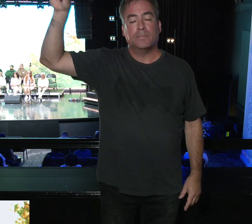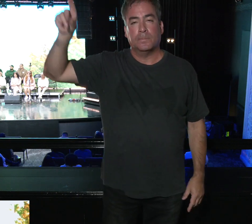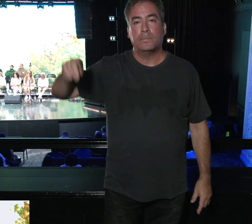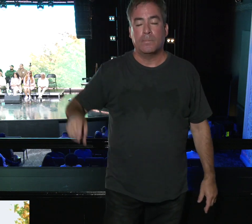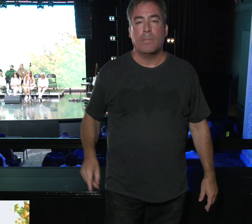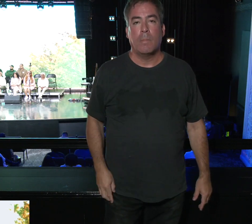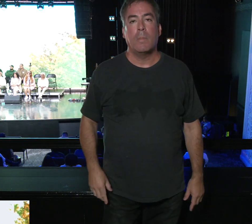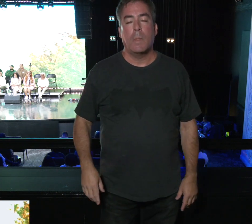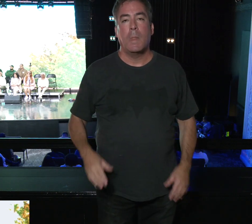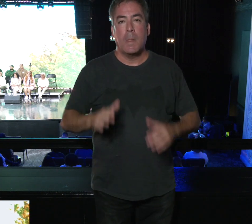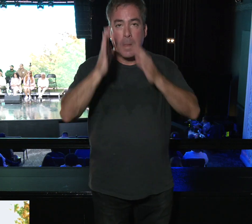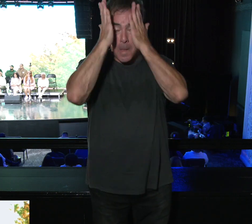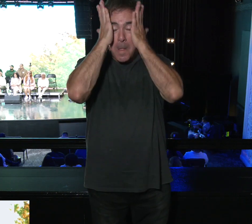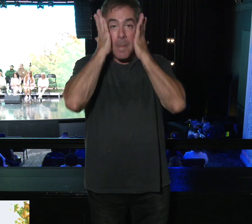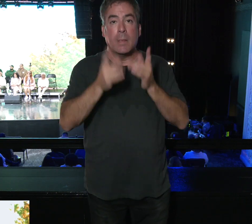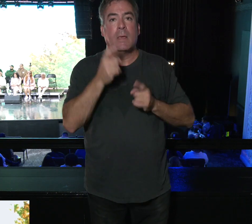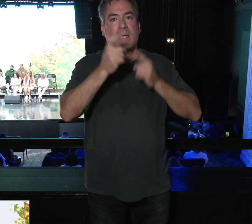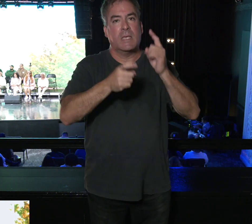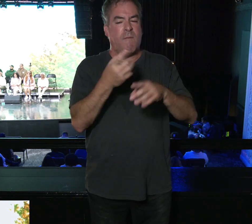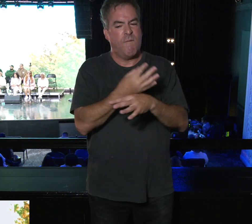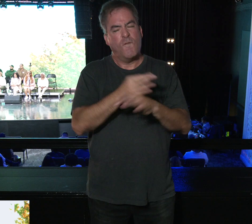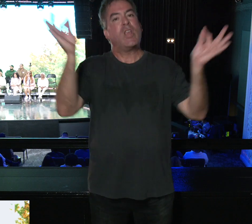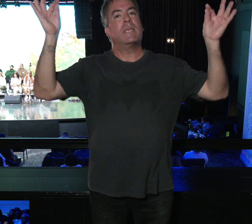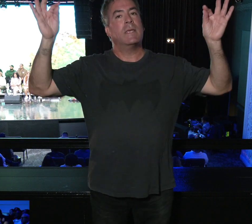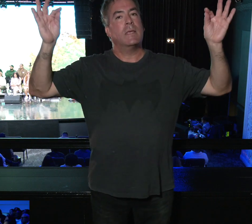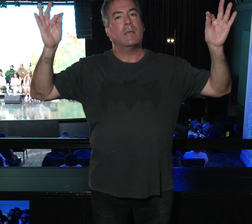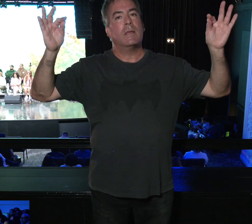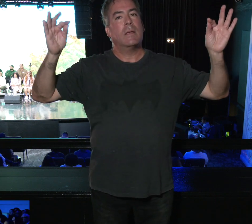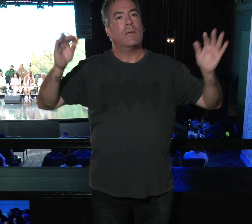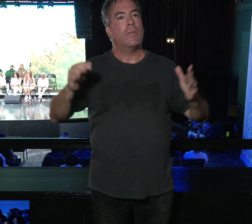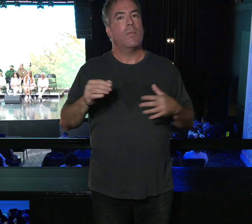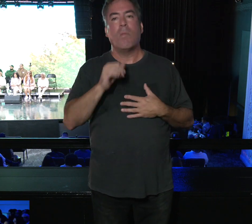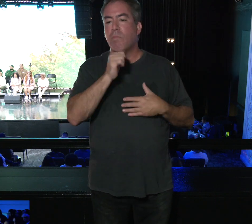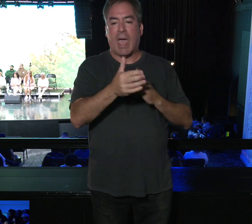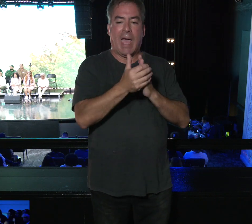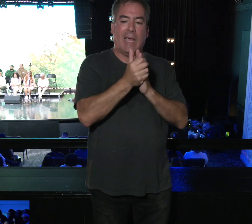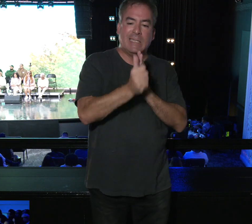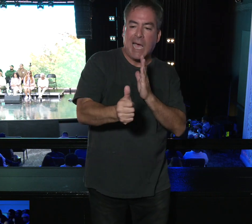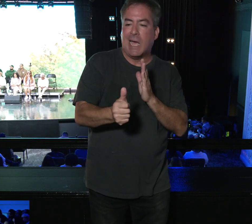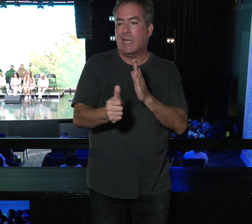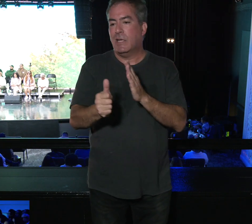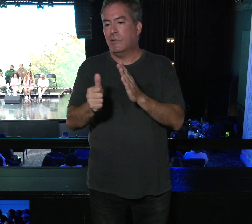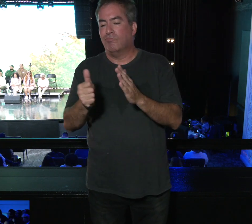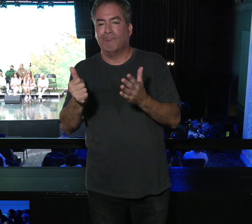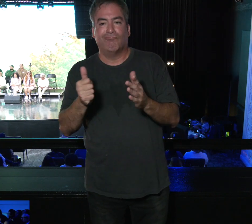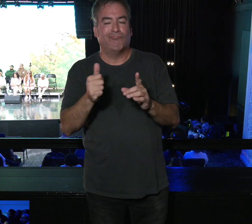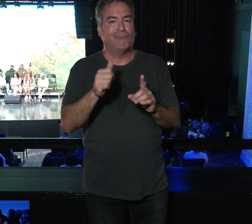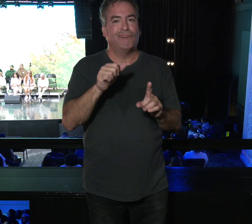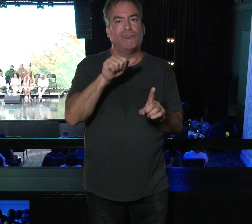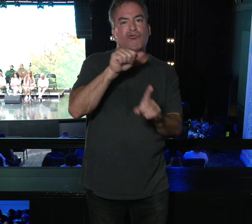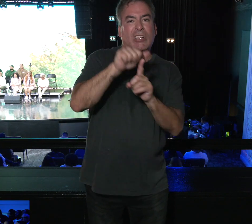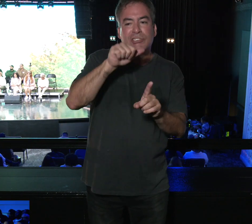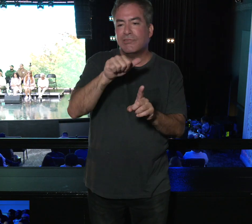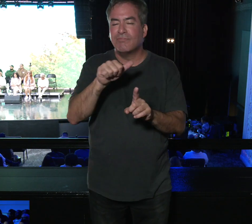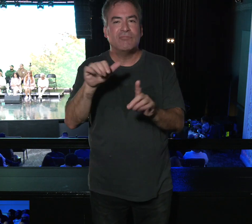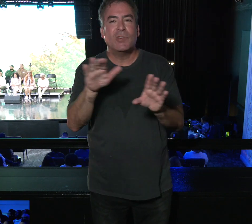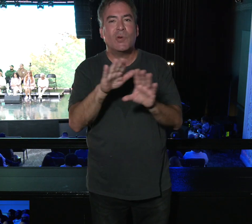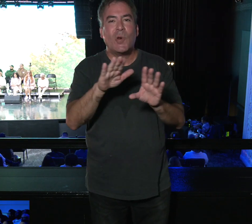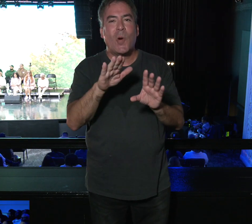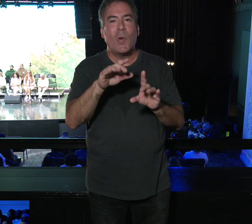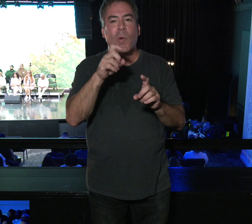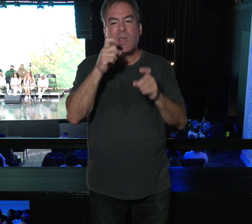They are freely given. They're not human talents. They're not potty tricks. They are gifts,